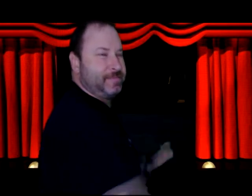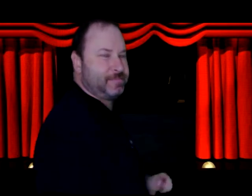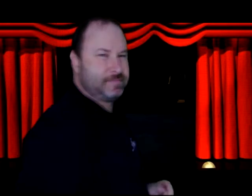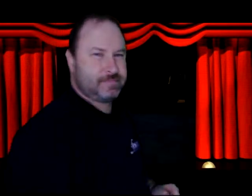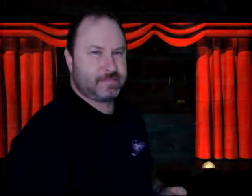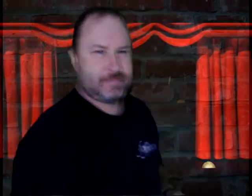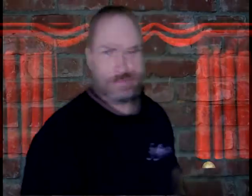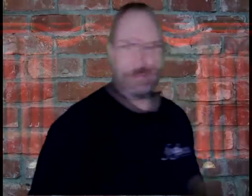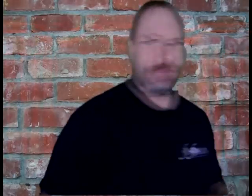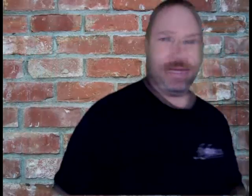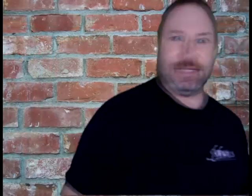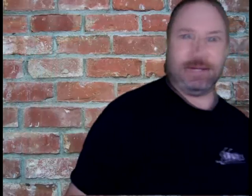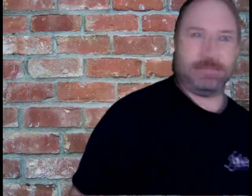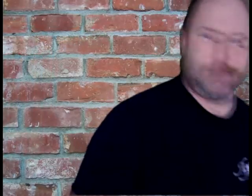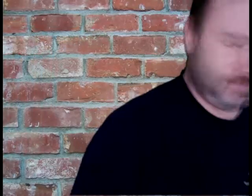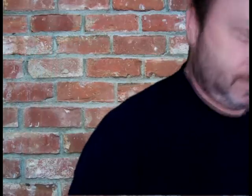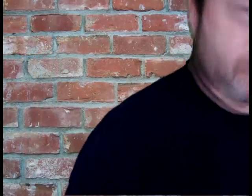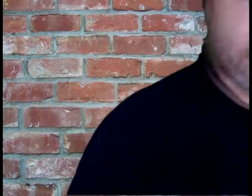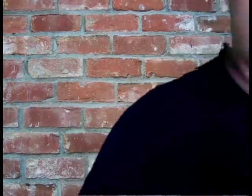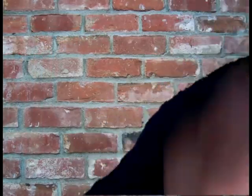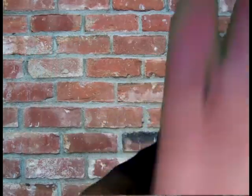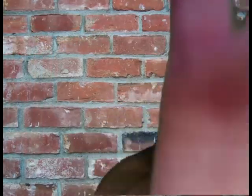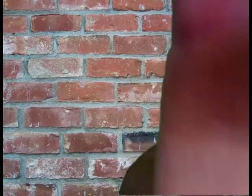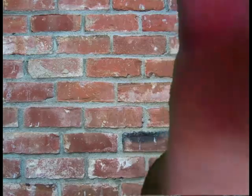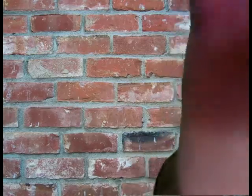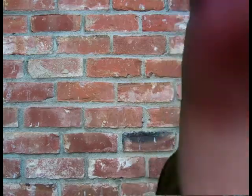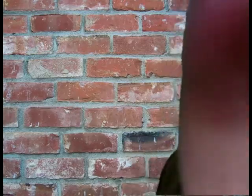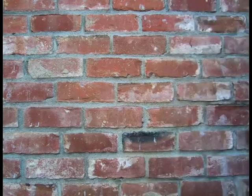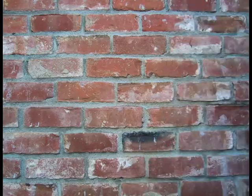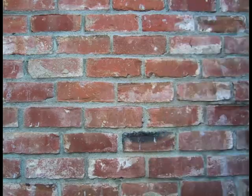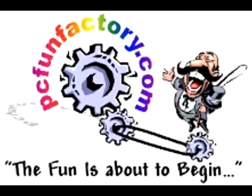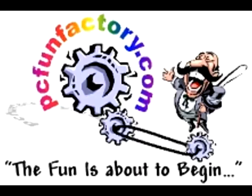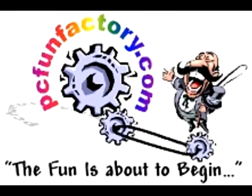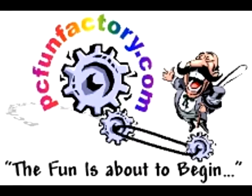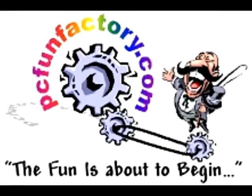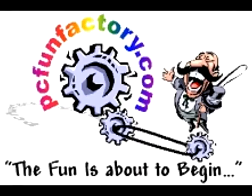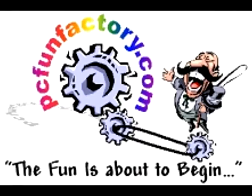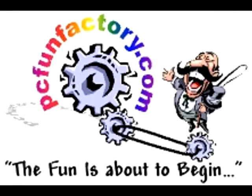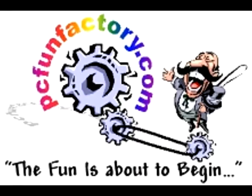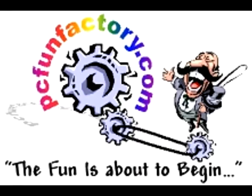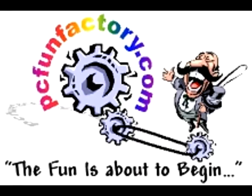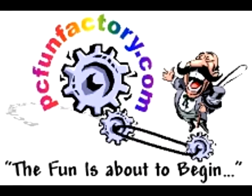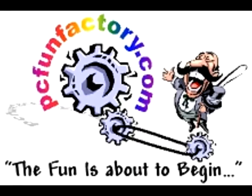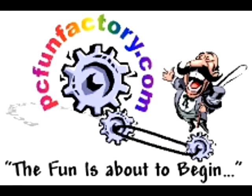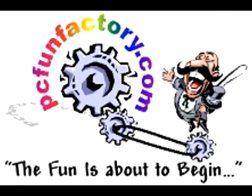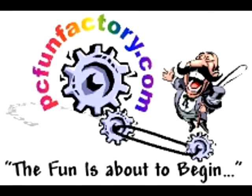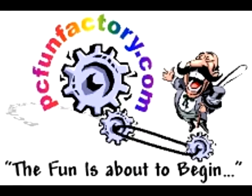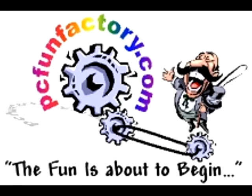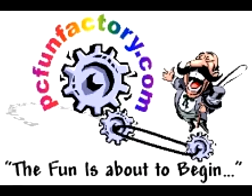That's it! That's all folks! That's it! Thank